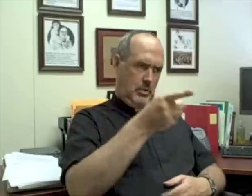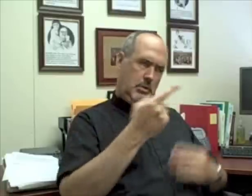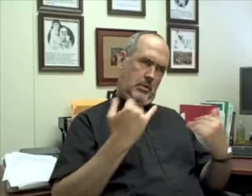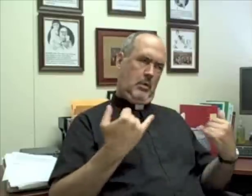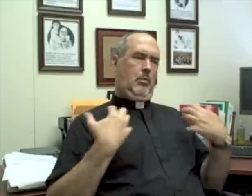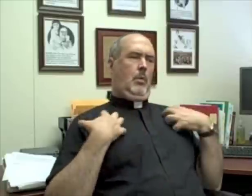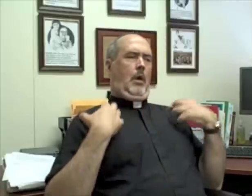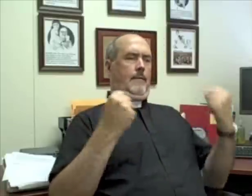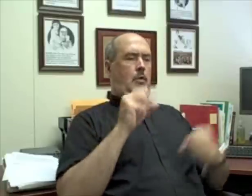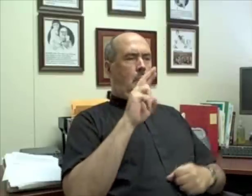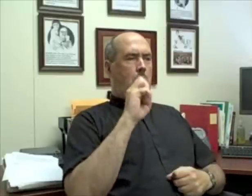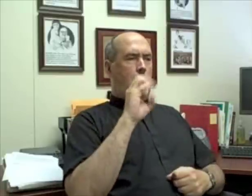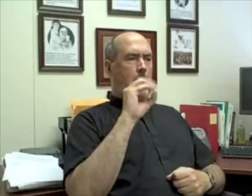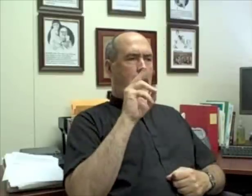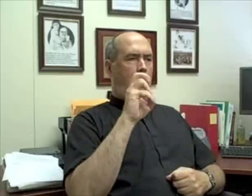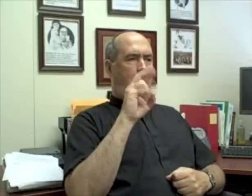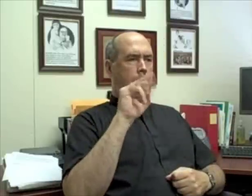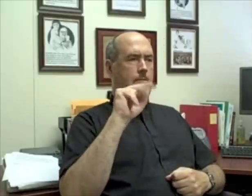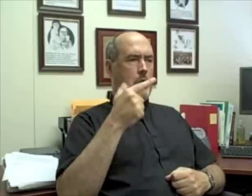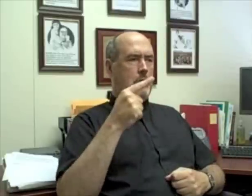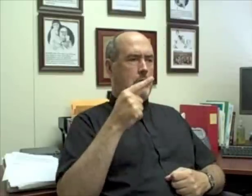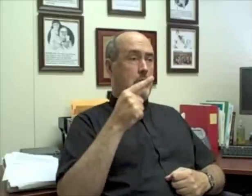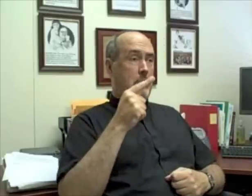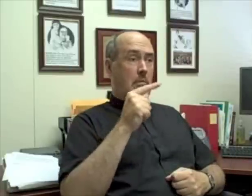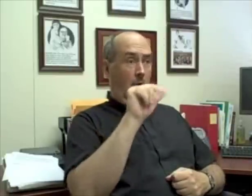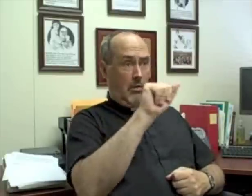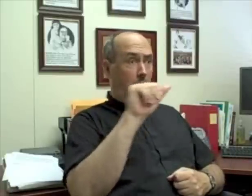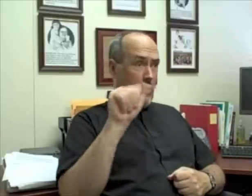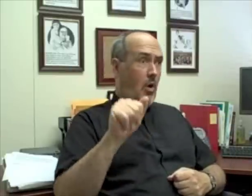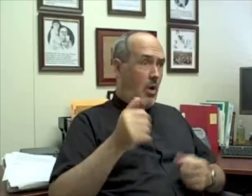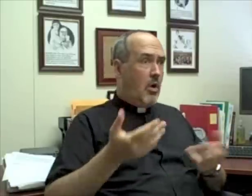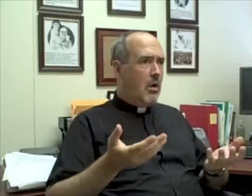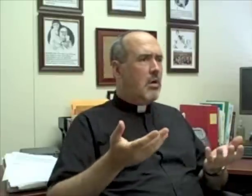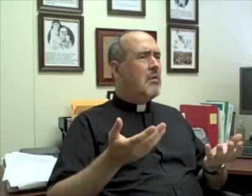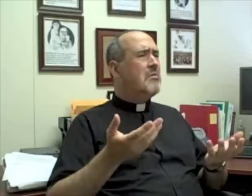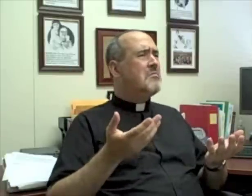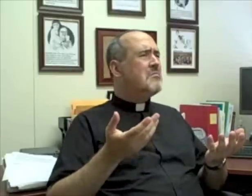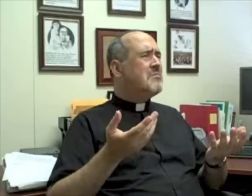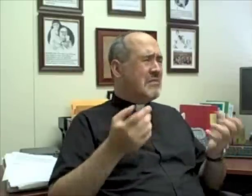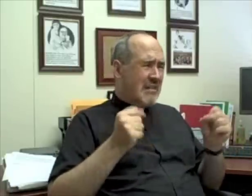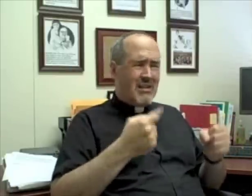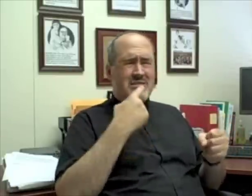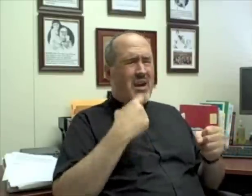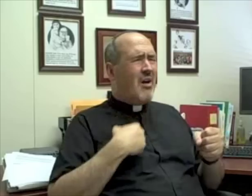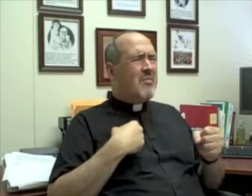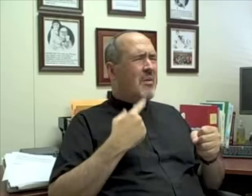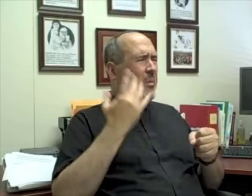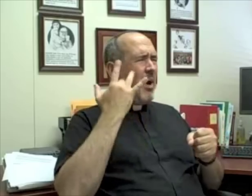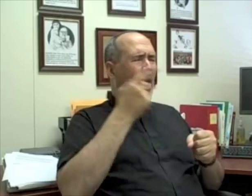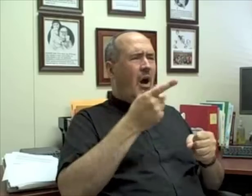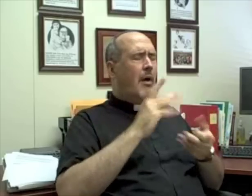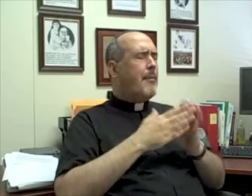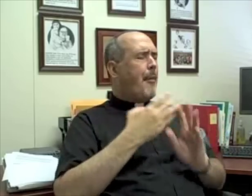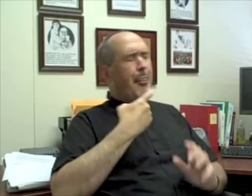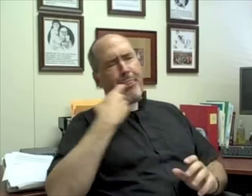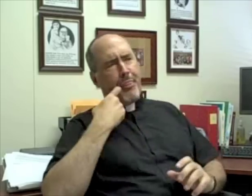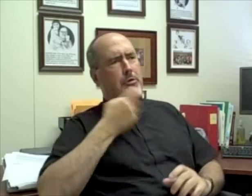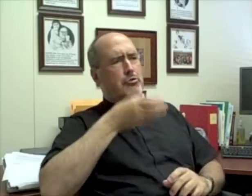I know that you're a recovering alcoholic and I always wonder if you could explain to us a little bit about what got you started drinking in the first